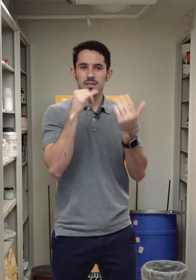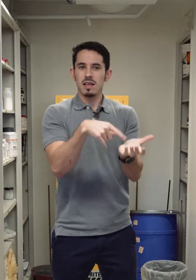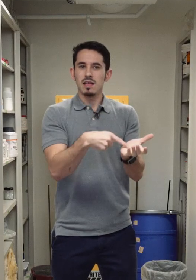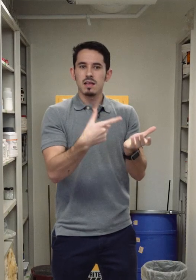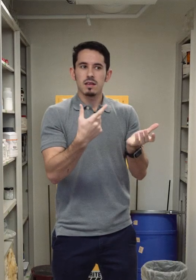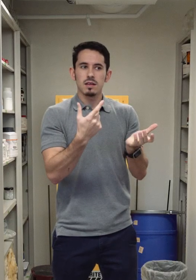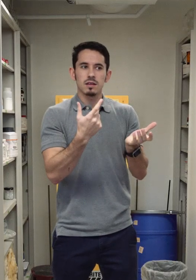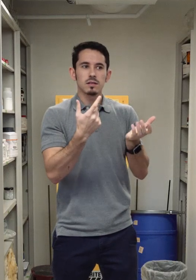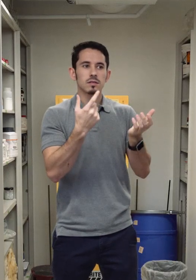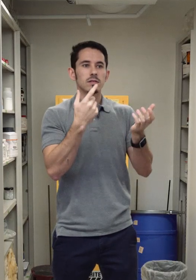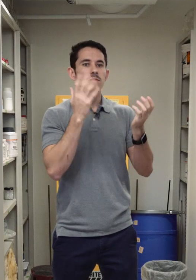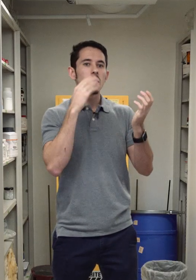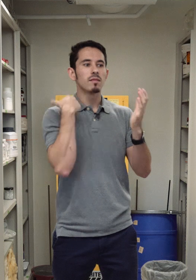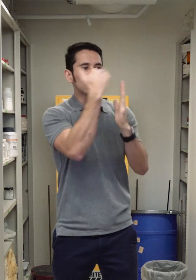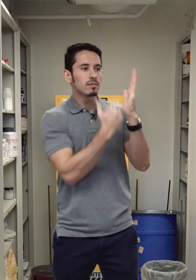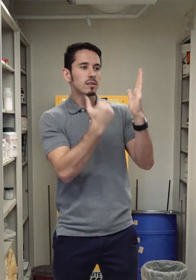system set up to make things fully accessible.